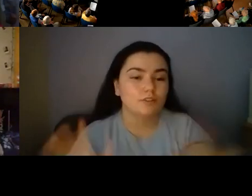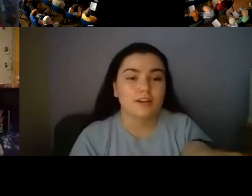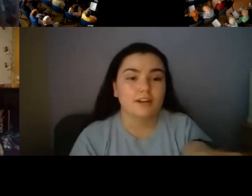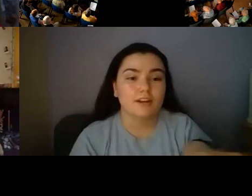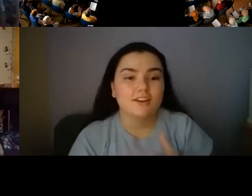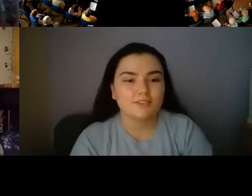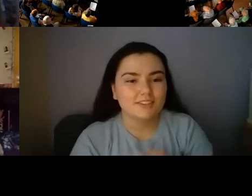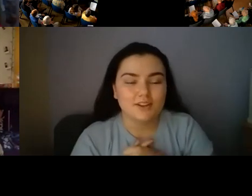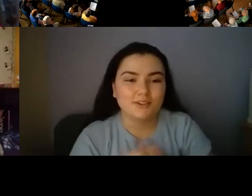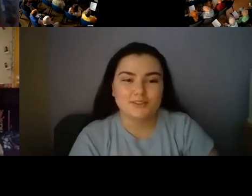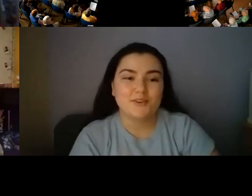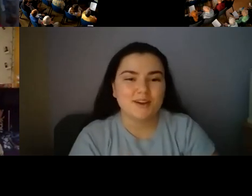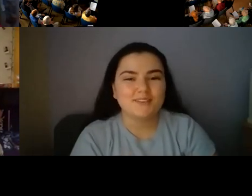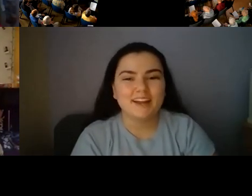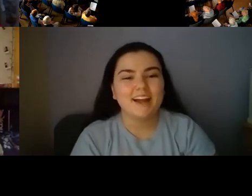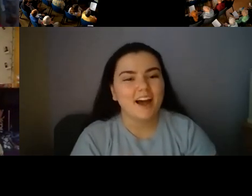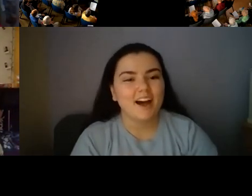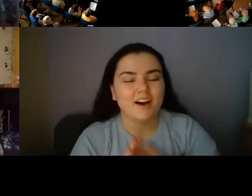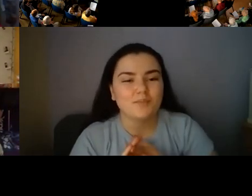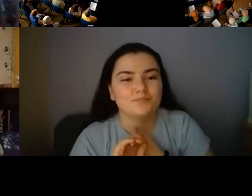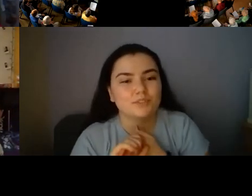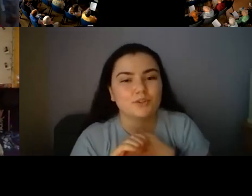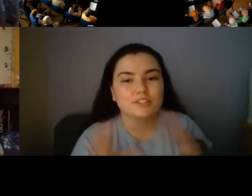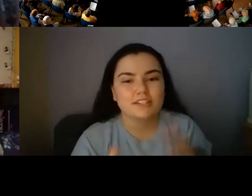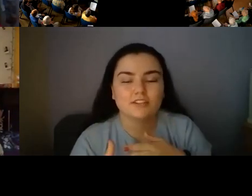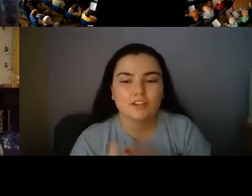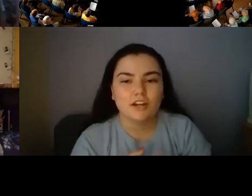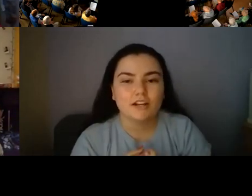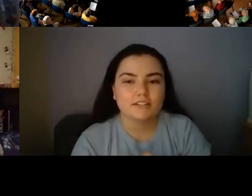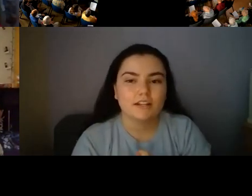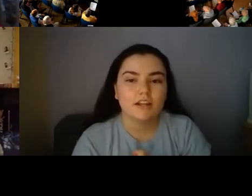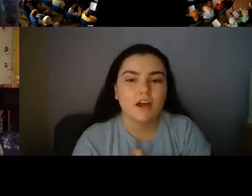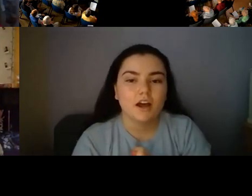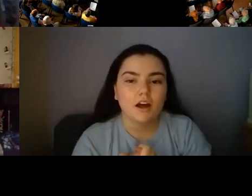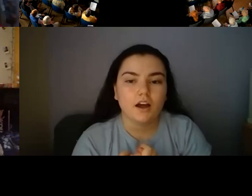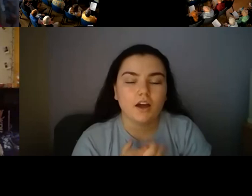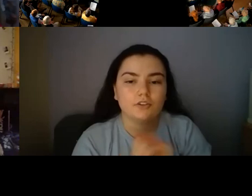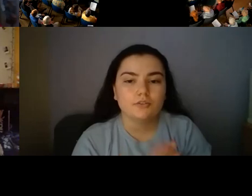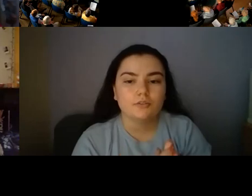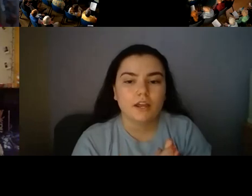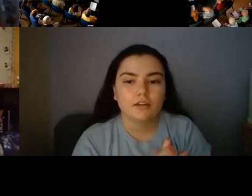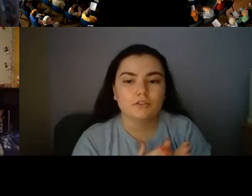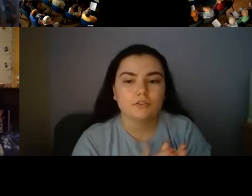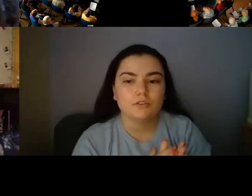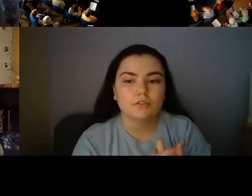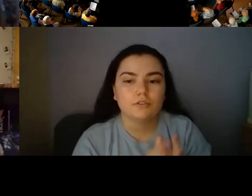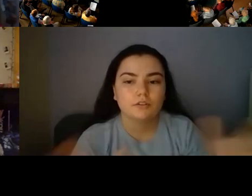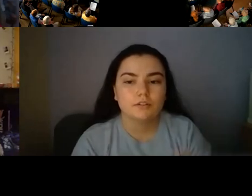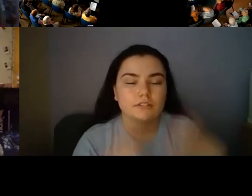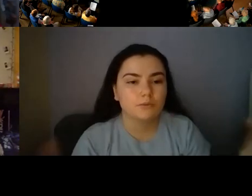great doing this all on your own, by the way. Yeah. So just out of curiosity, how do you handle, since it was